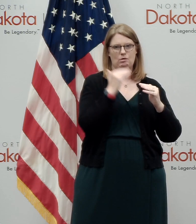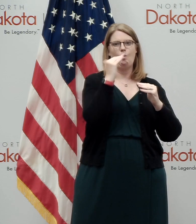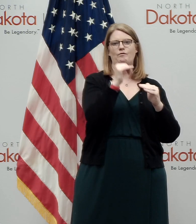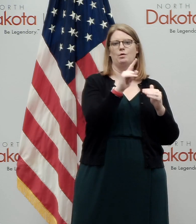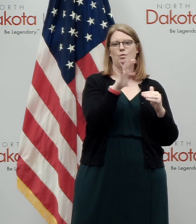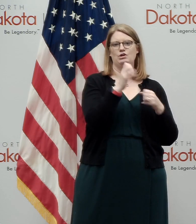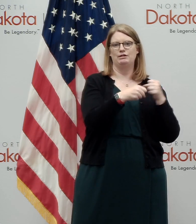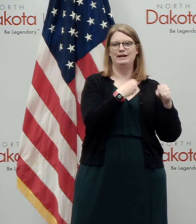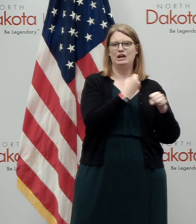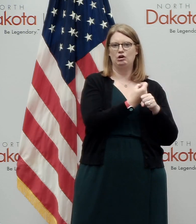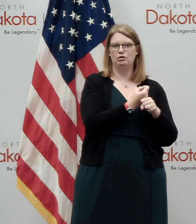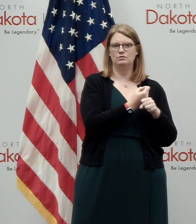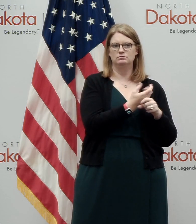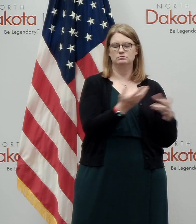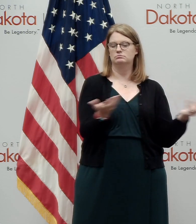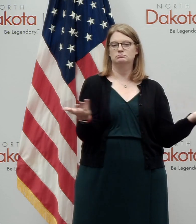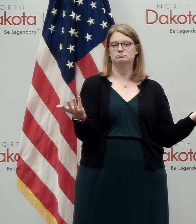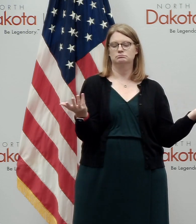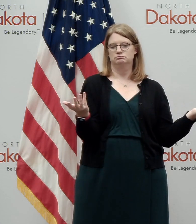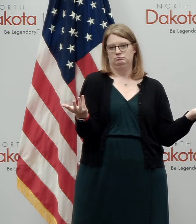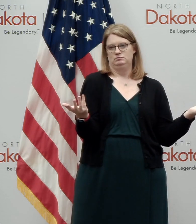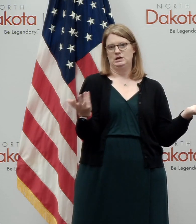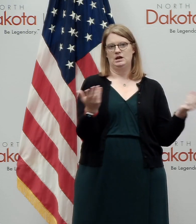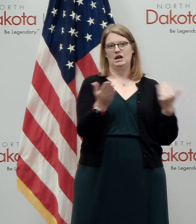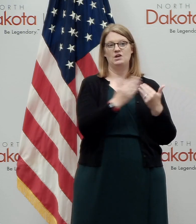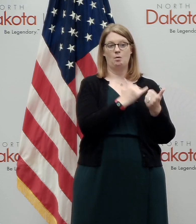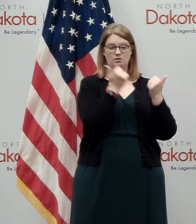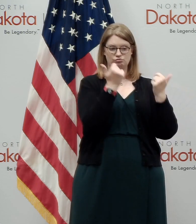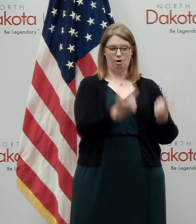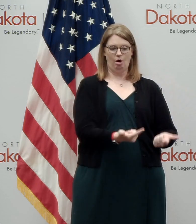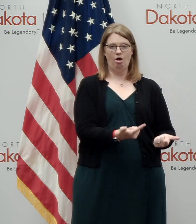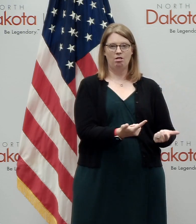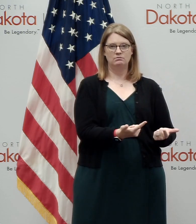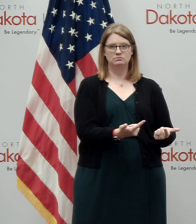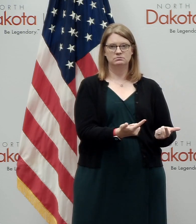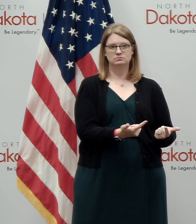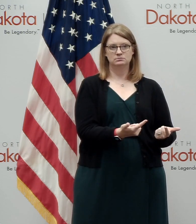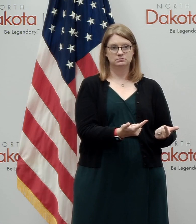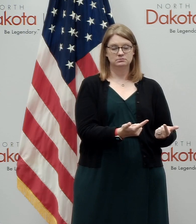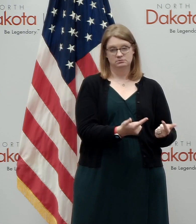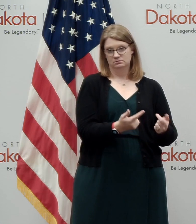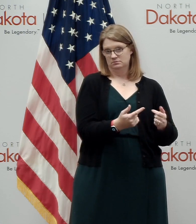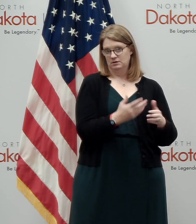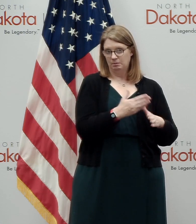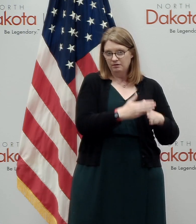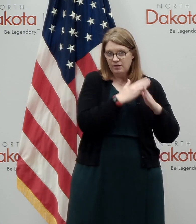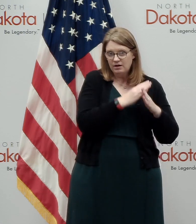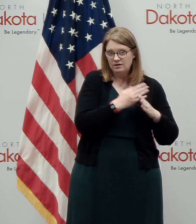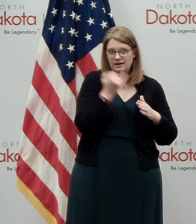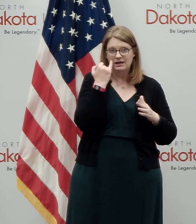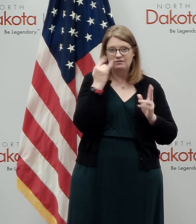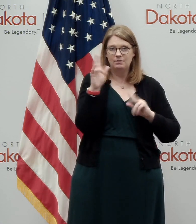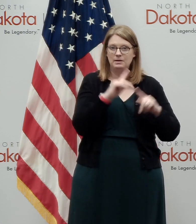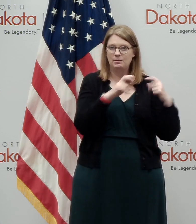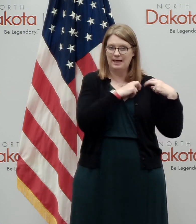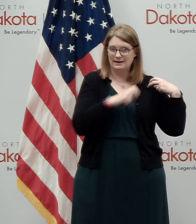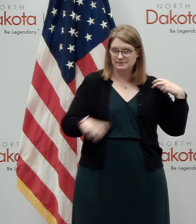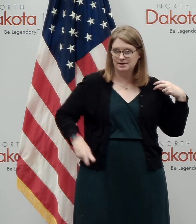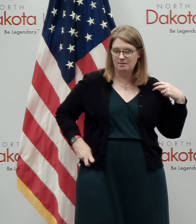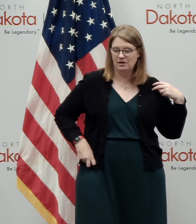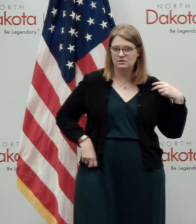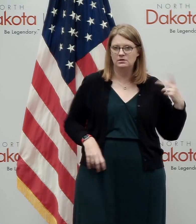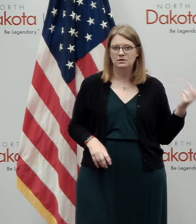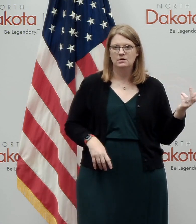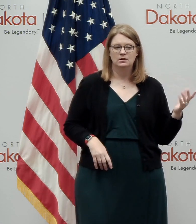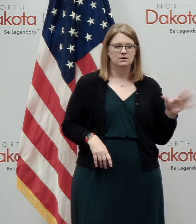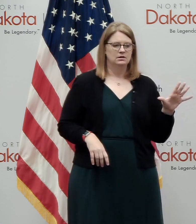uh, that die. Uh, and in virtually all those cases, they're, they're, they could have been preventable of people that had a seatbelt on. Now